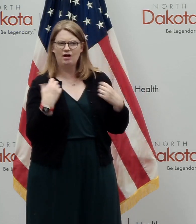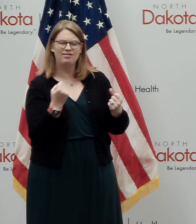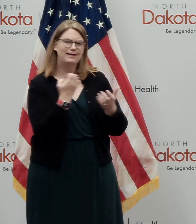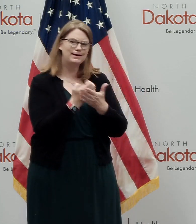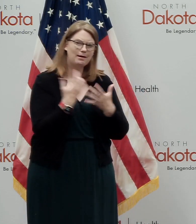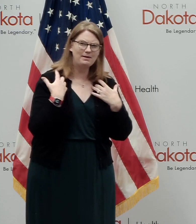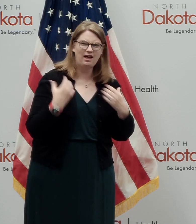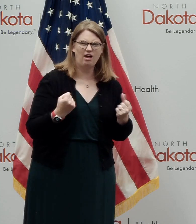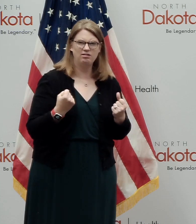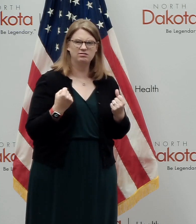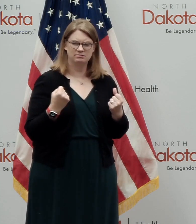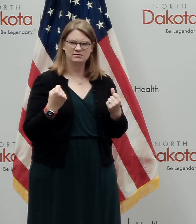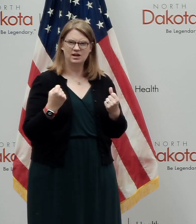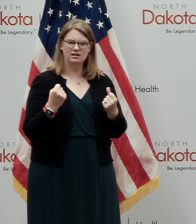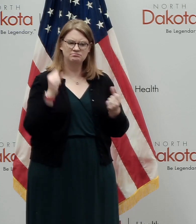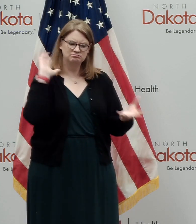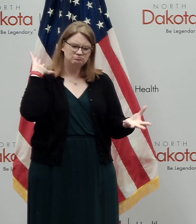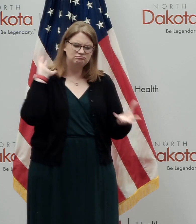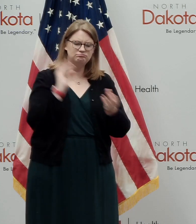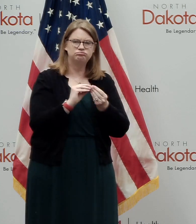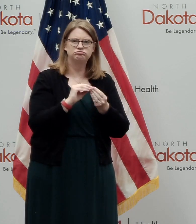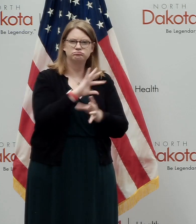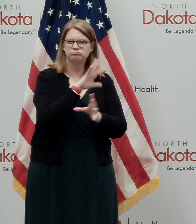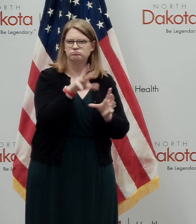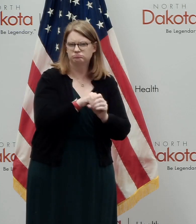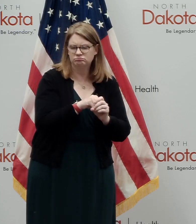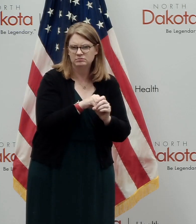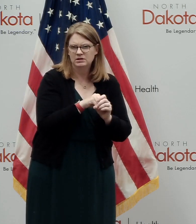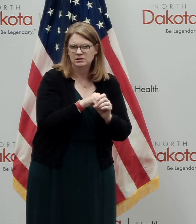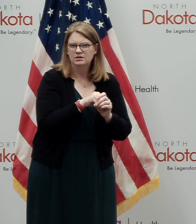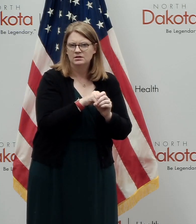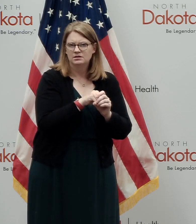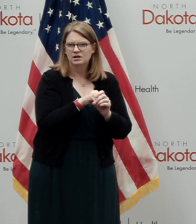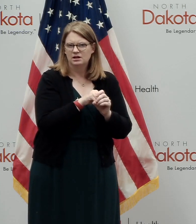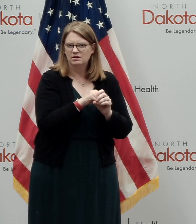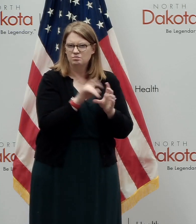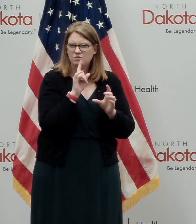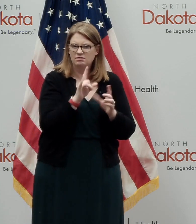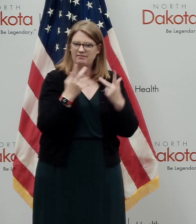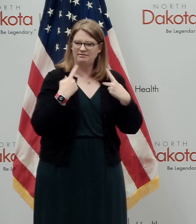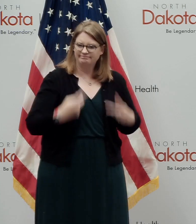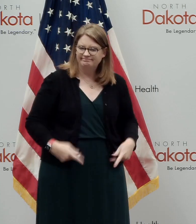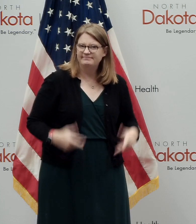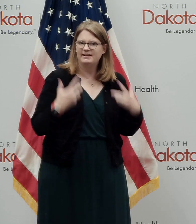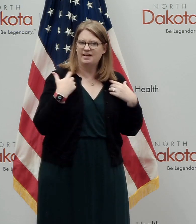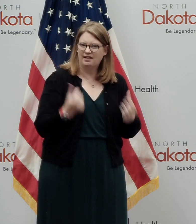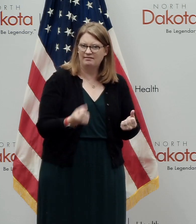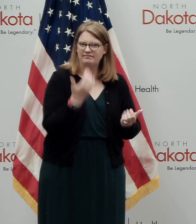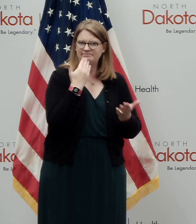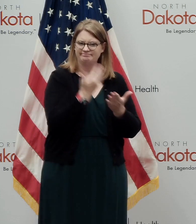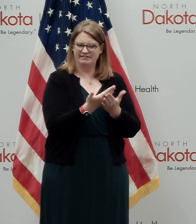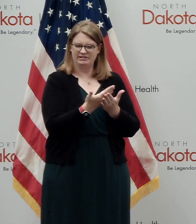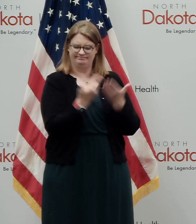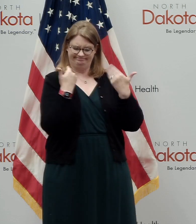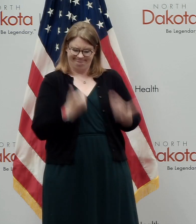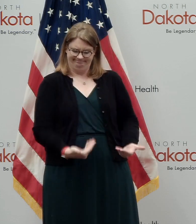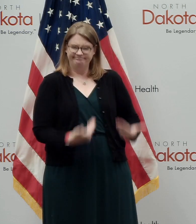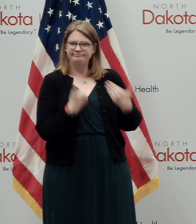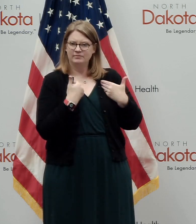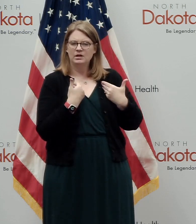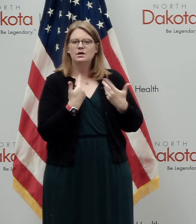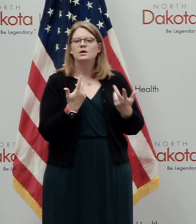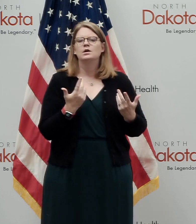which are also key factors to well-being. And of course, part of this we know